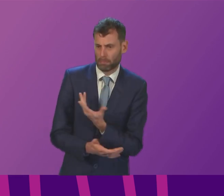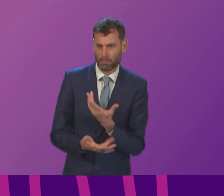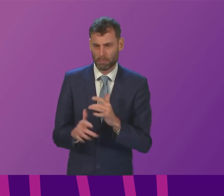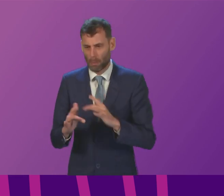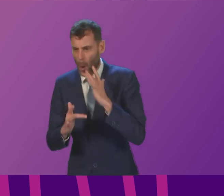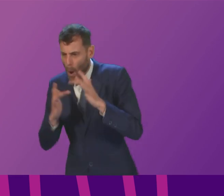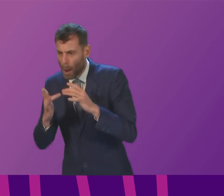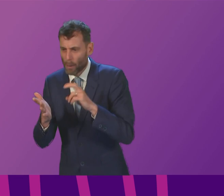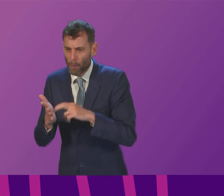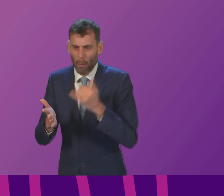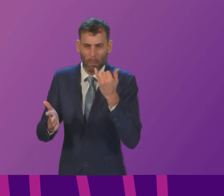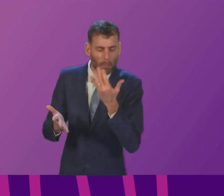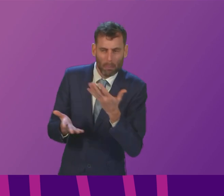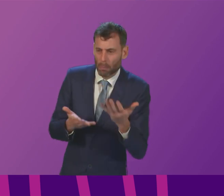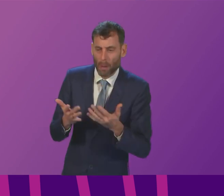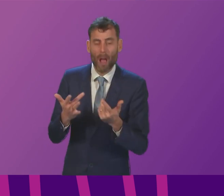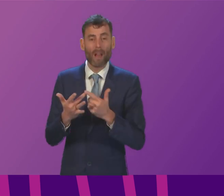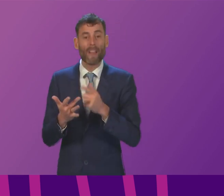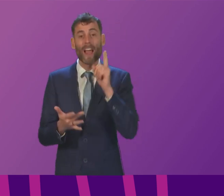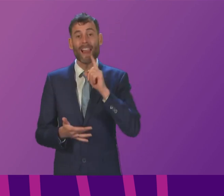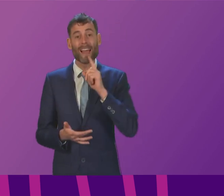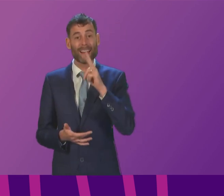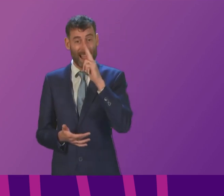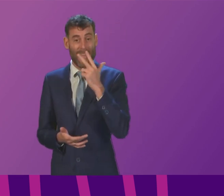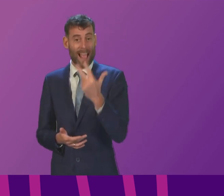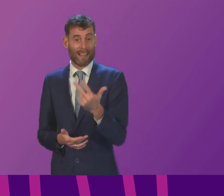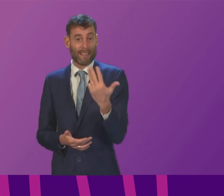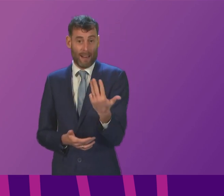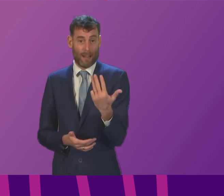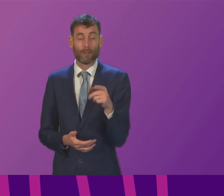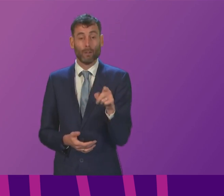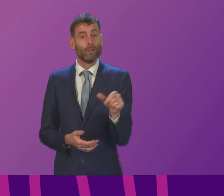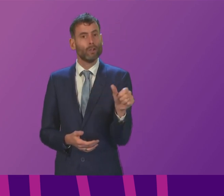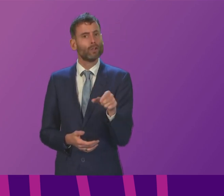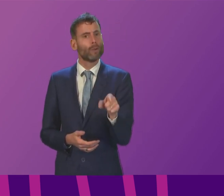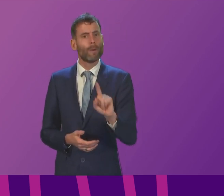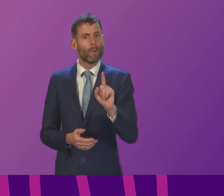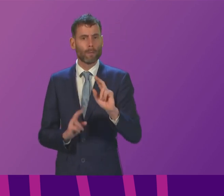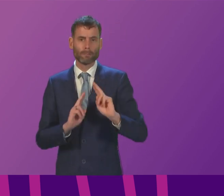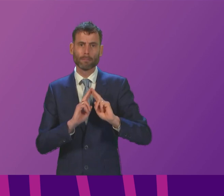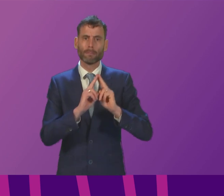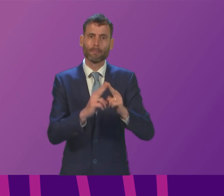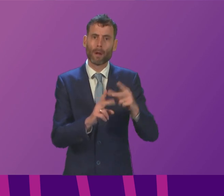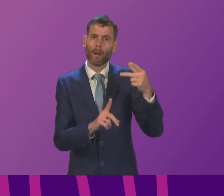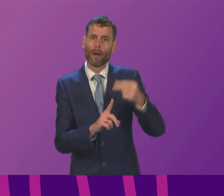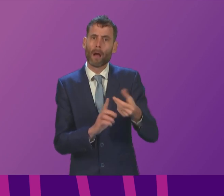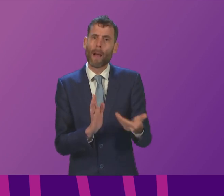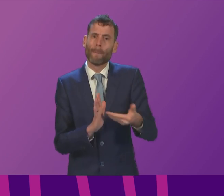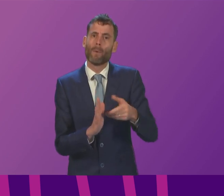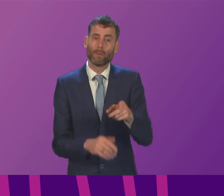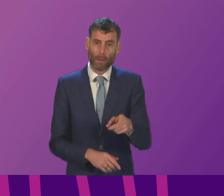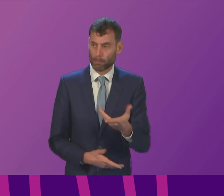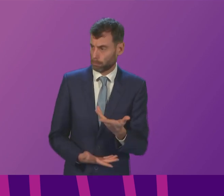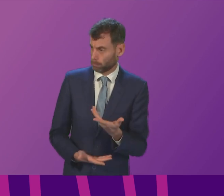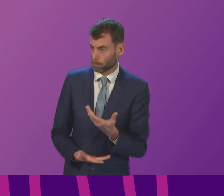system another 89 year old lady who should be on the homebound booster vaccination list has been struggling to get an appointment we believe there may be